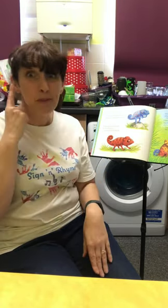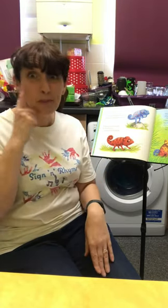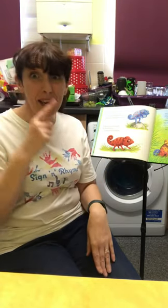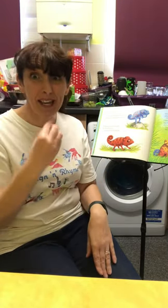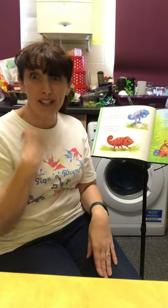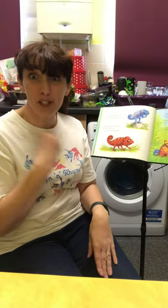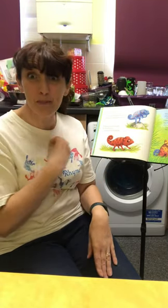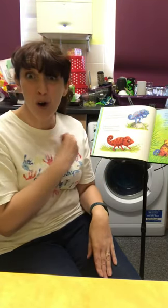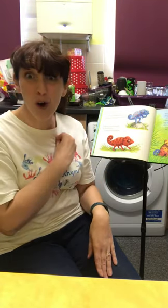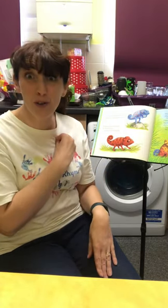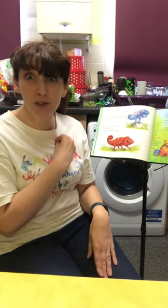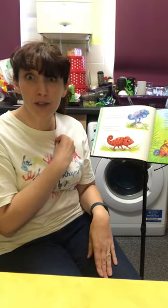pink spots.